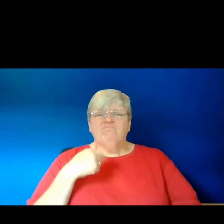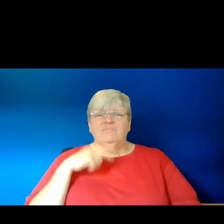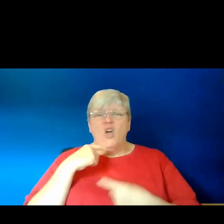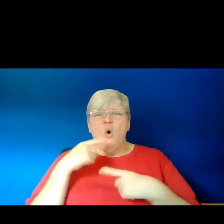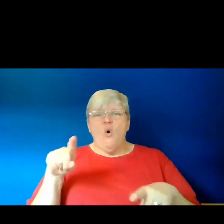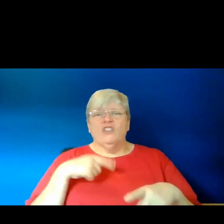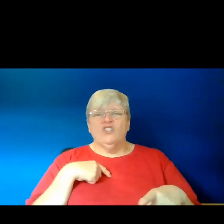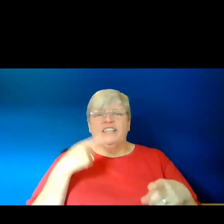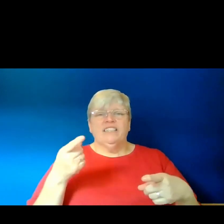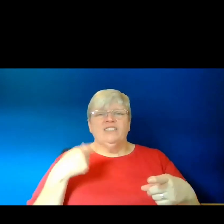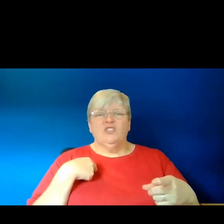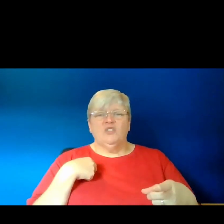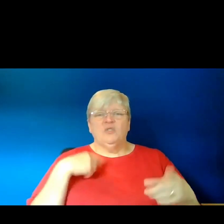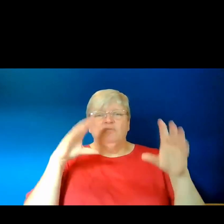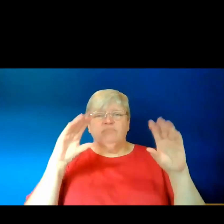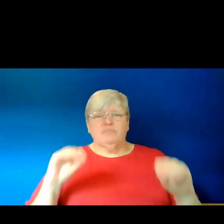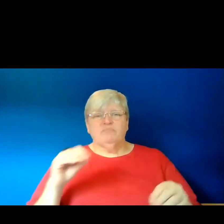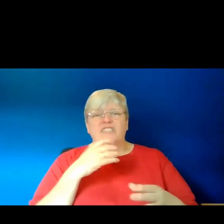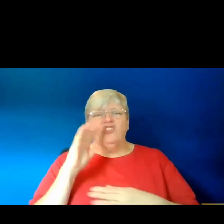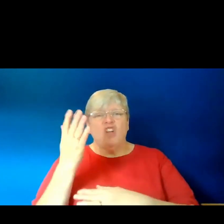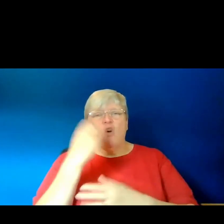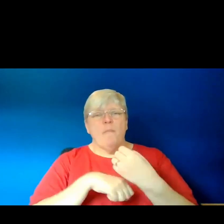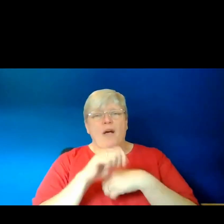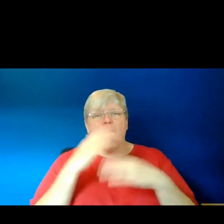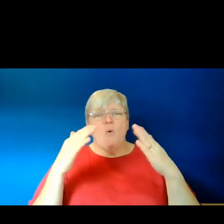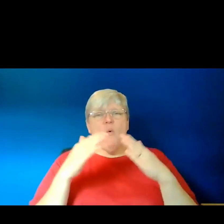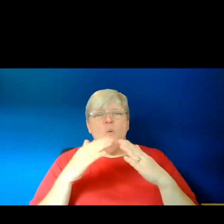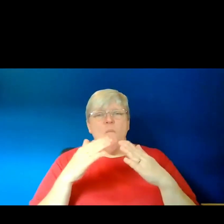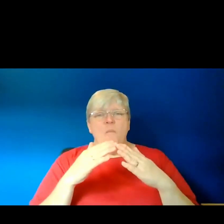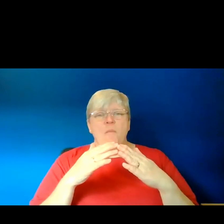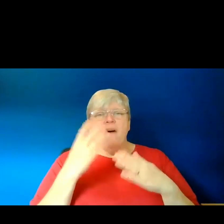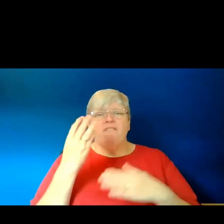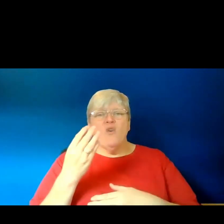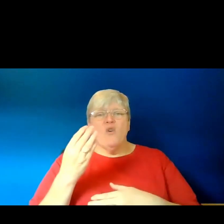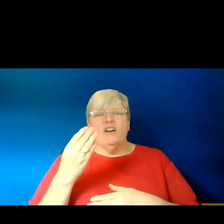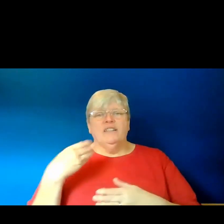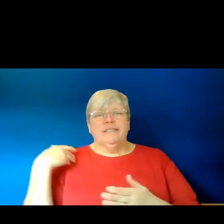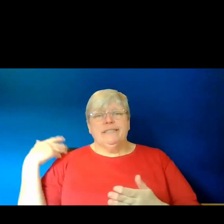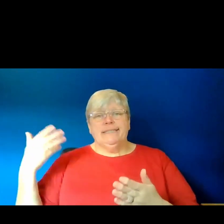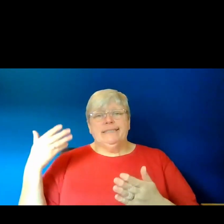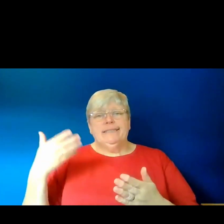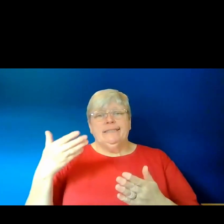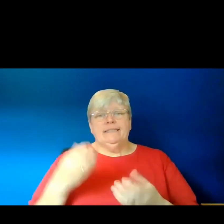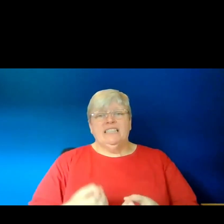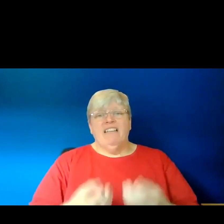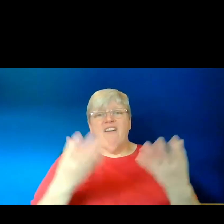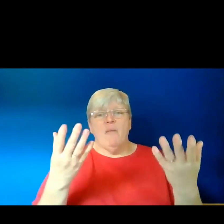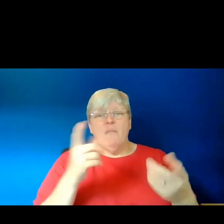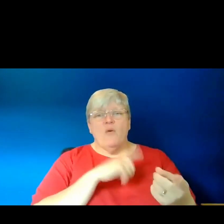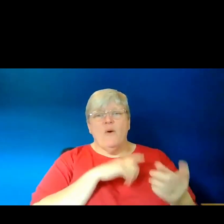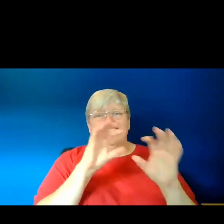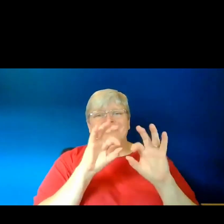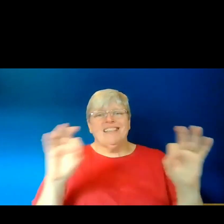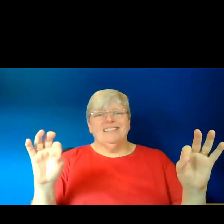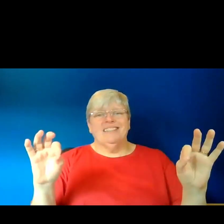why to tame a jungle into a home. 18. 4. Heirlooms surrendered, for